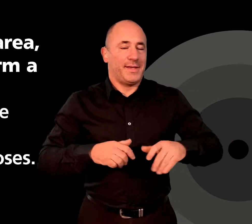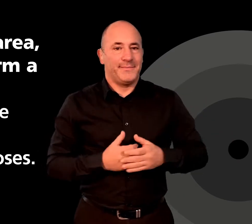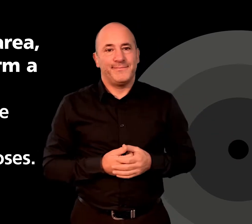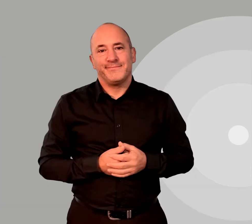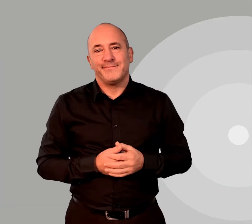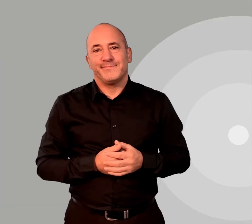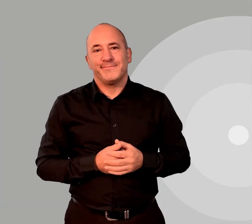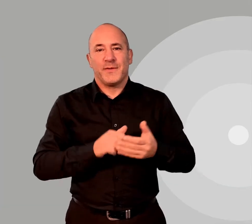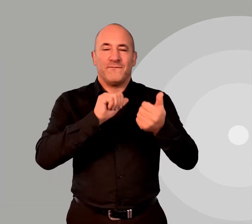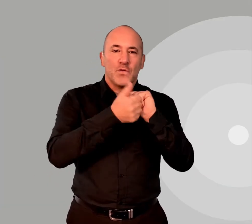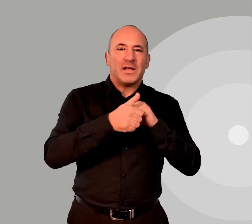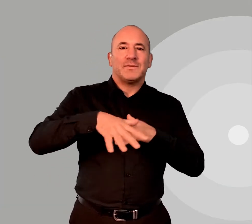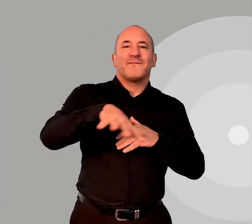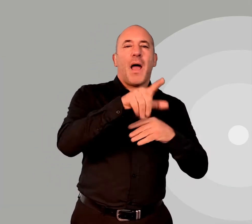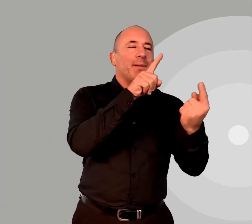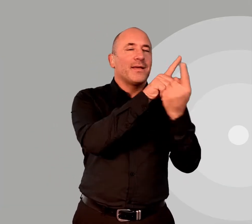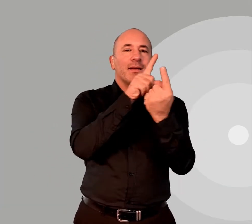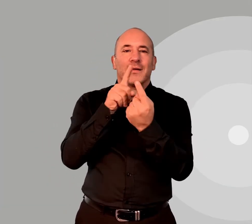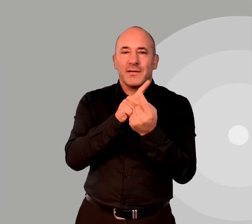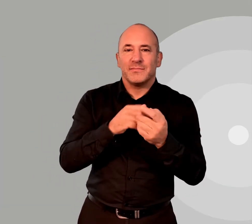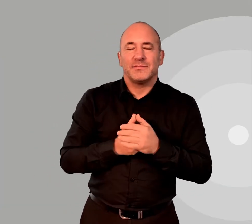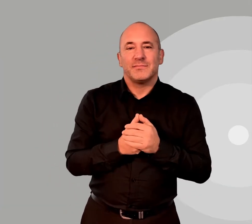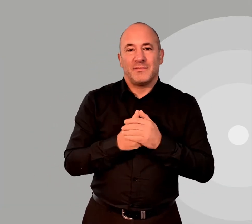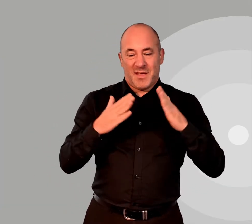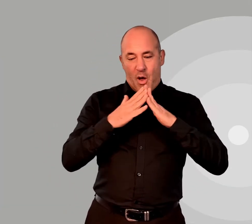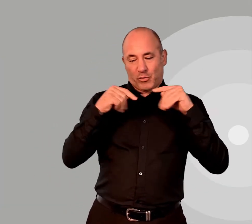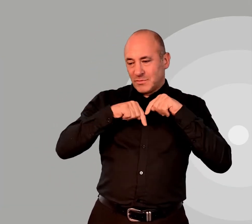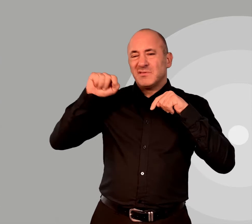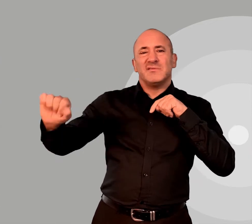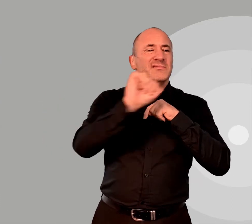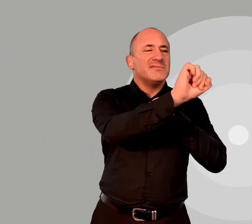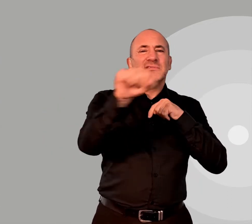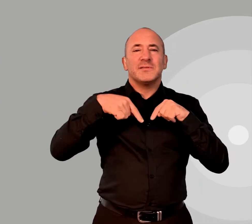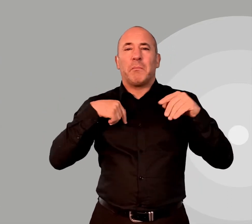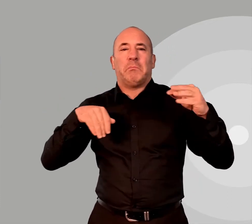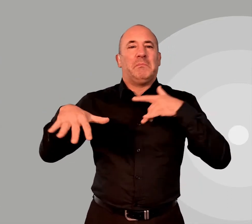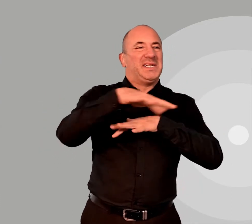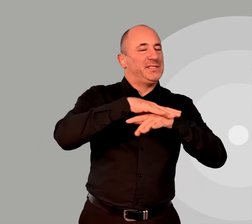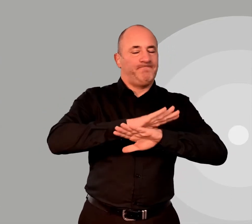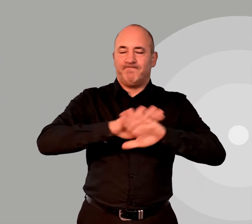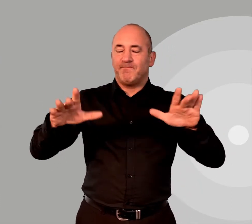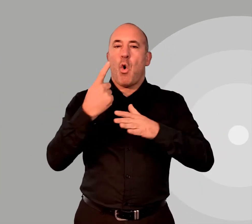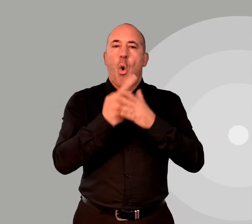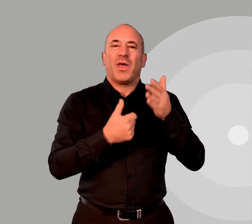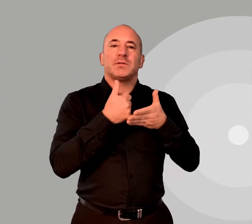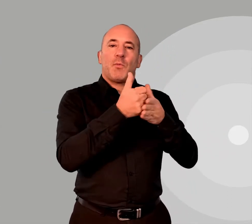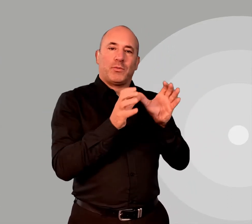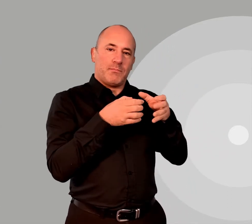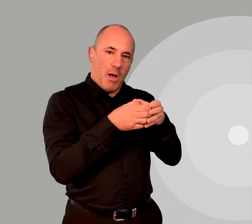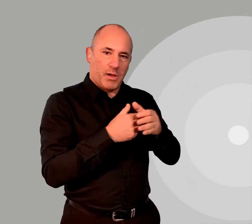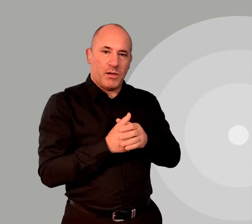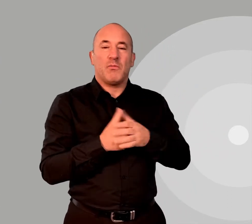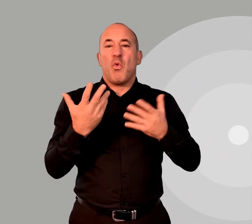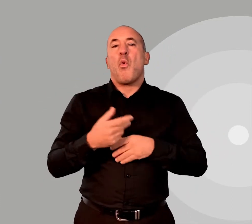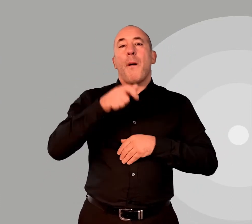Tier 4 restrictions are as follows. Meeting friends and family, no household mixing, aside